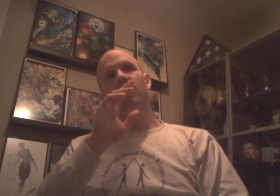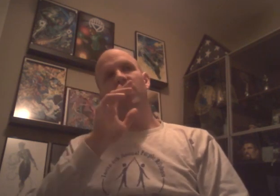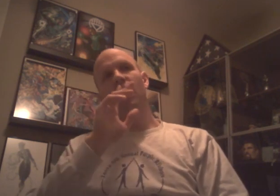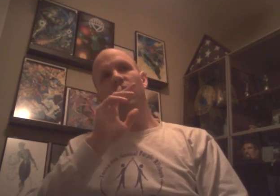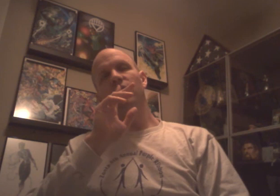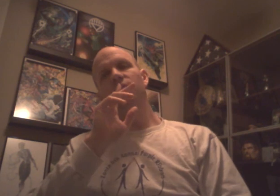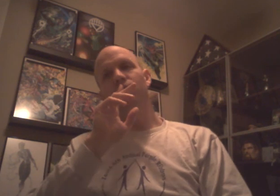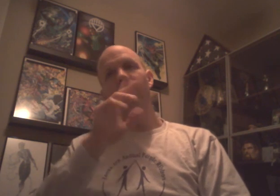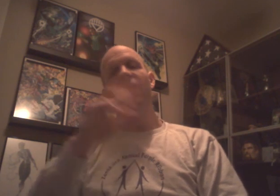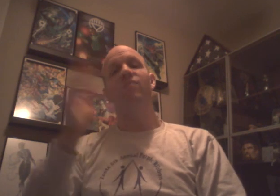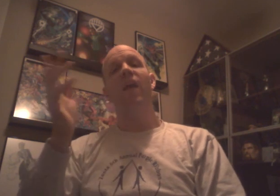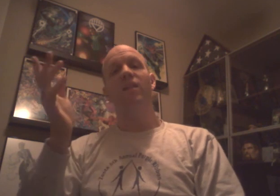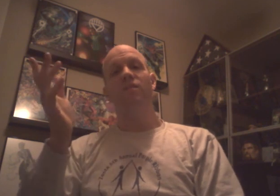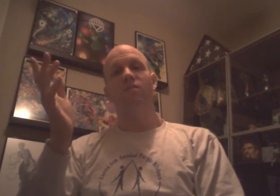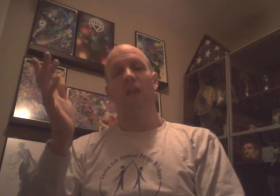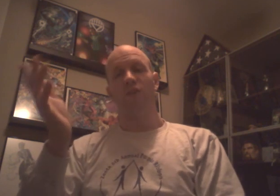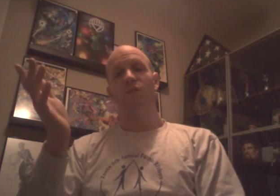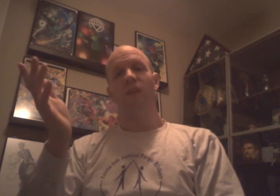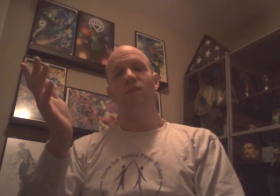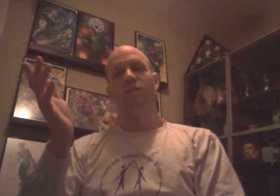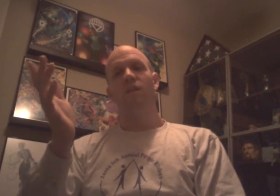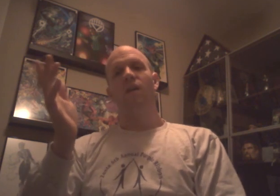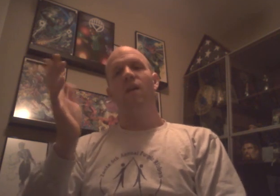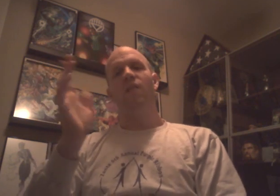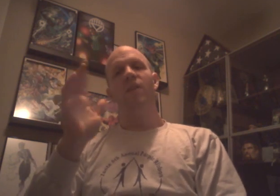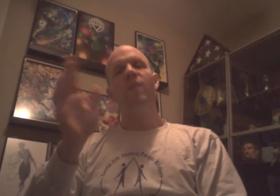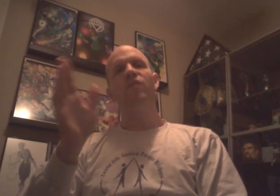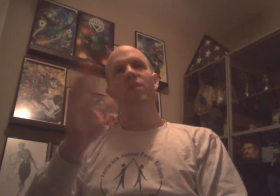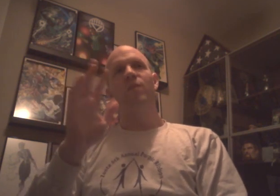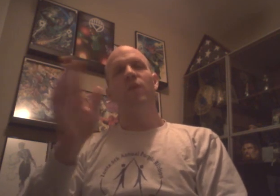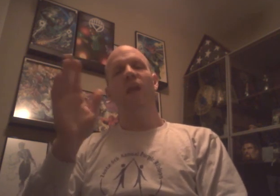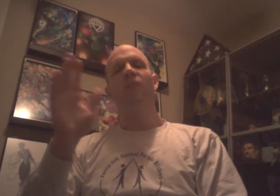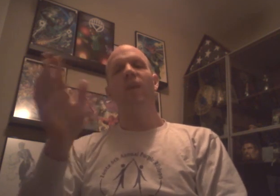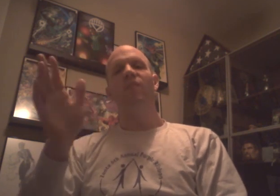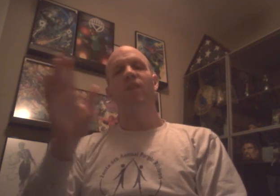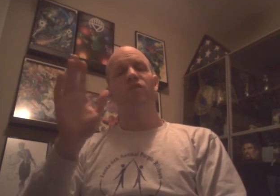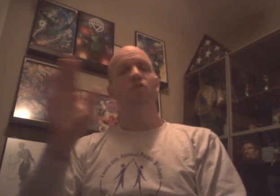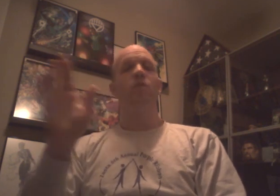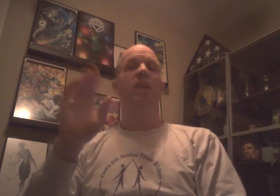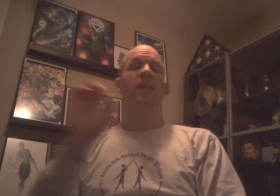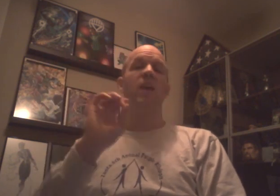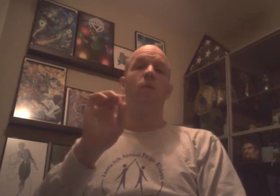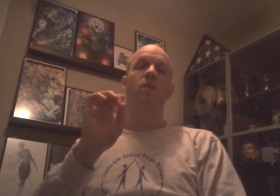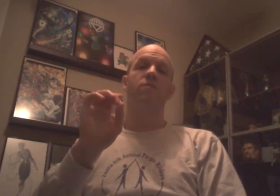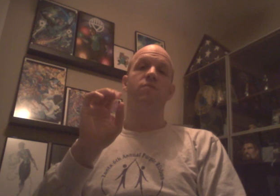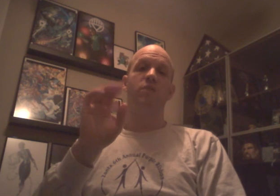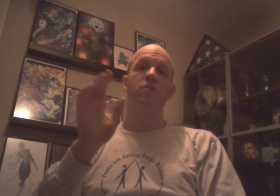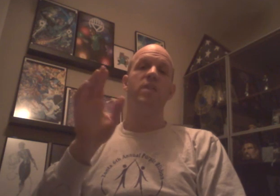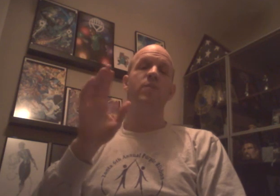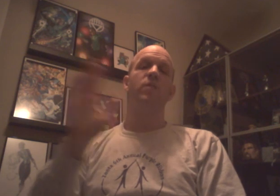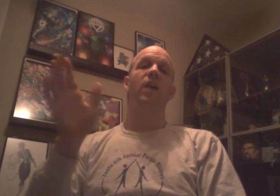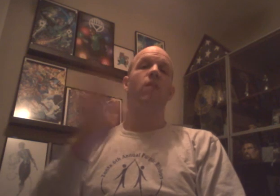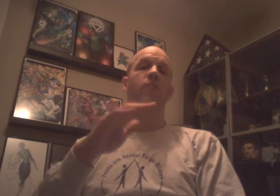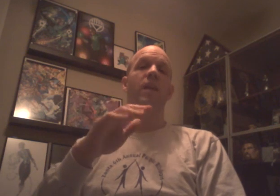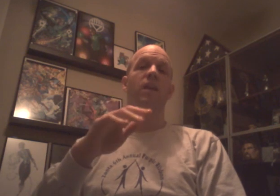Uh. Main event. On Tuesdays. They did mention. They'll be doing live main events. Streaming on the network. Tuesdays between now and Mania.